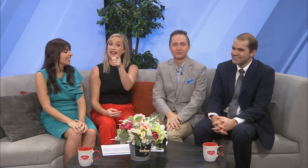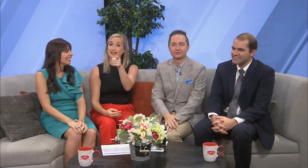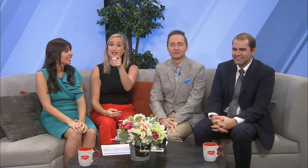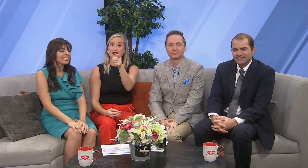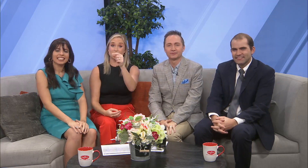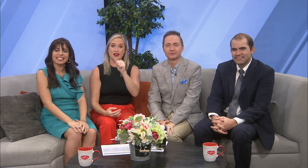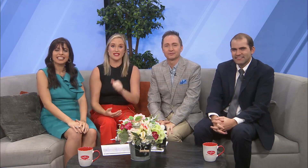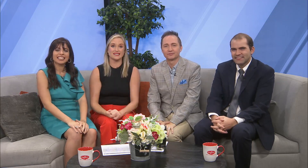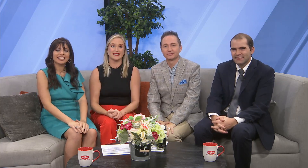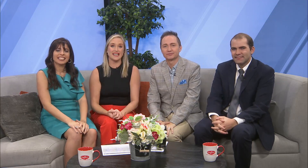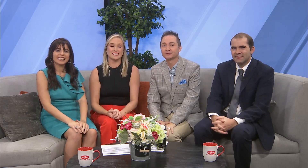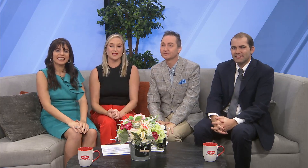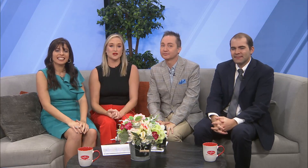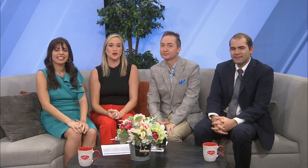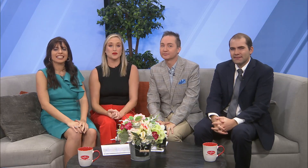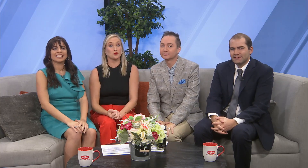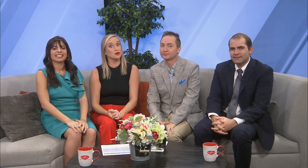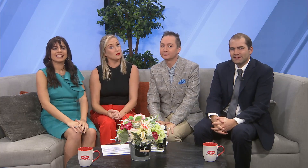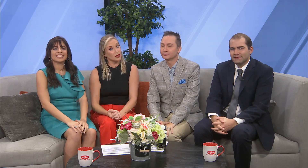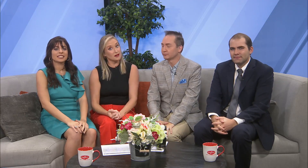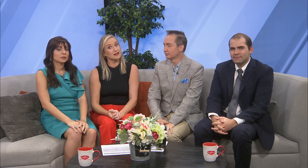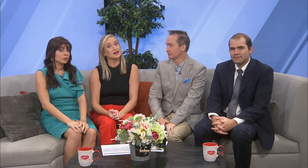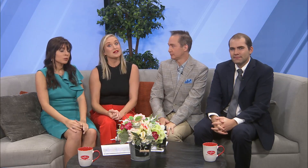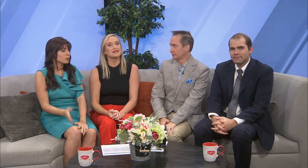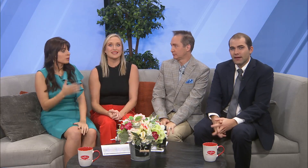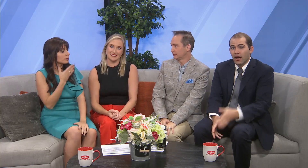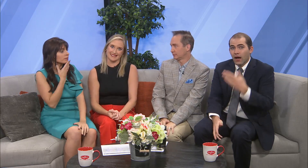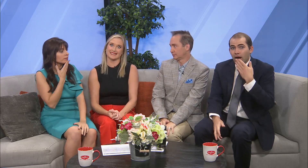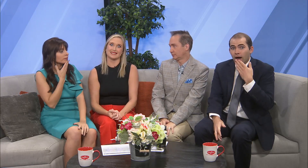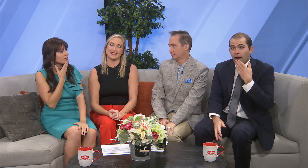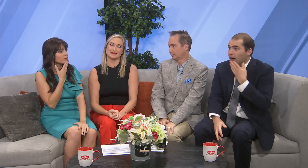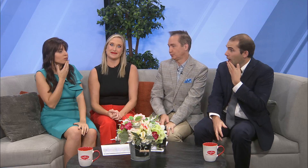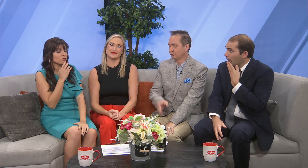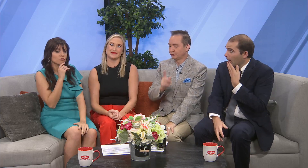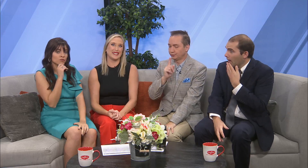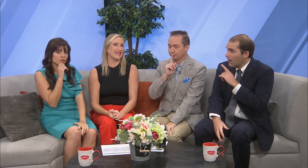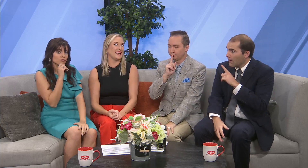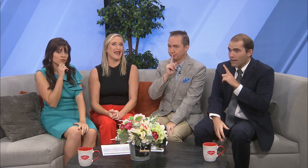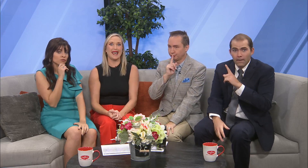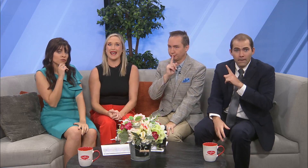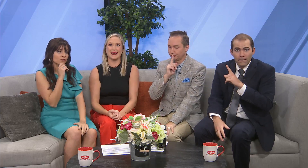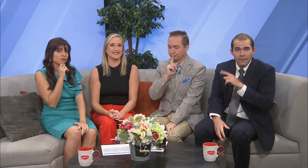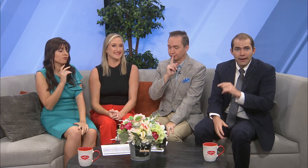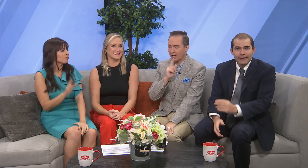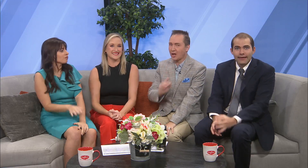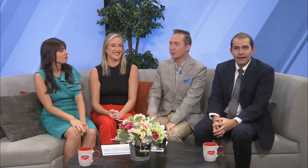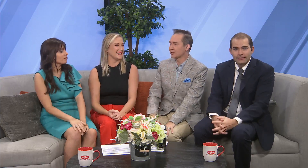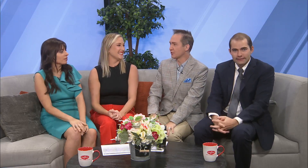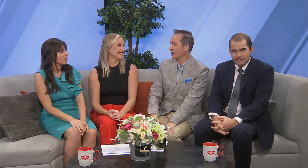actually on Travis Kelsey and Taylor Swift's rumored relationship. Yay. I hope it's true kind of now.